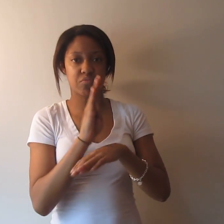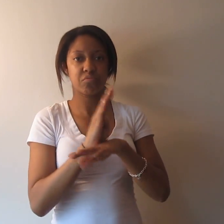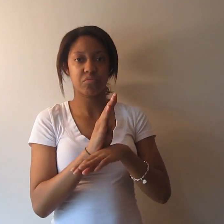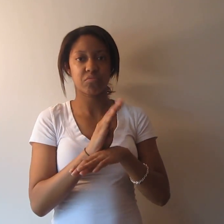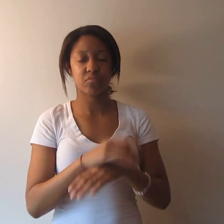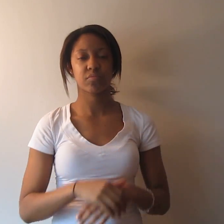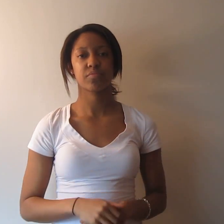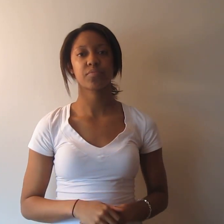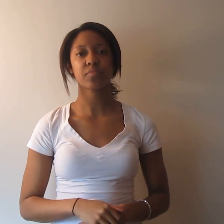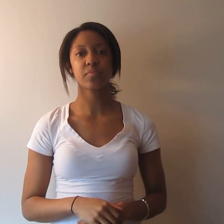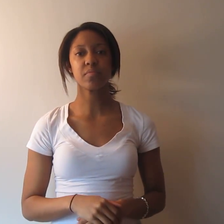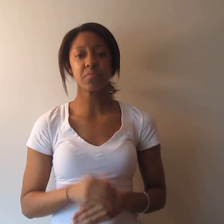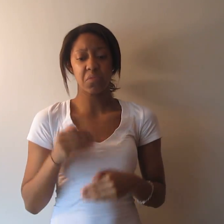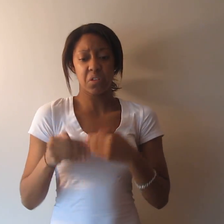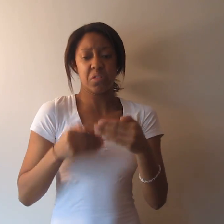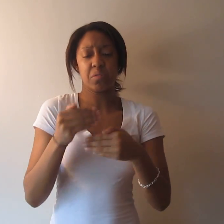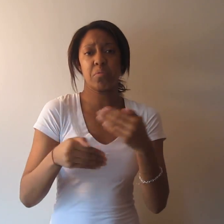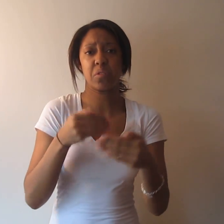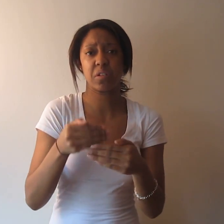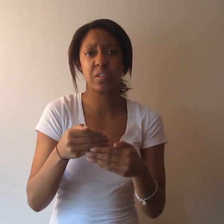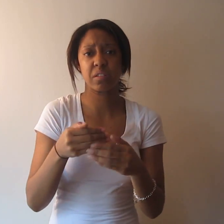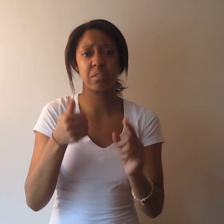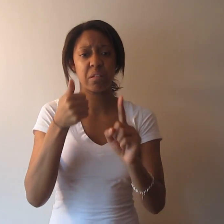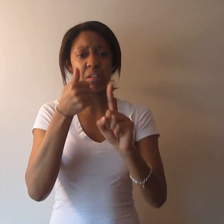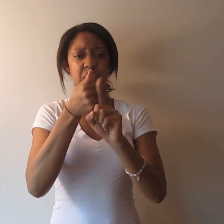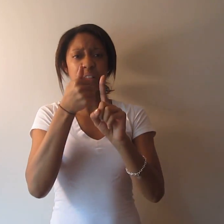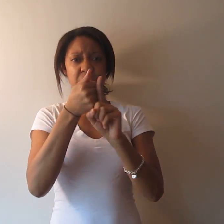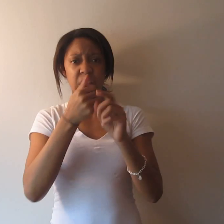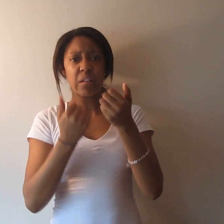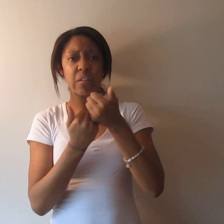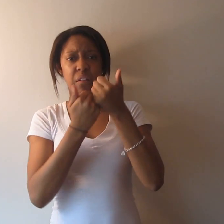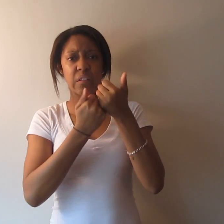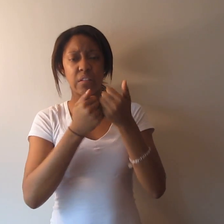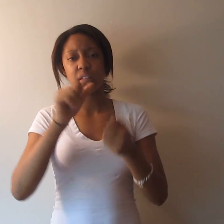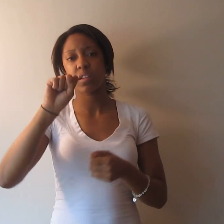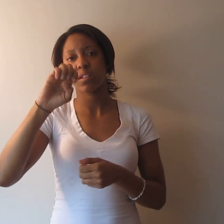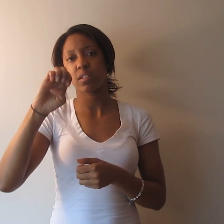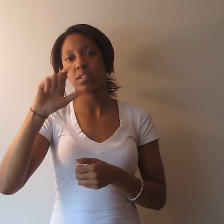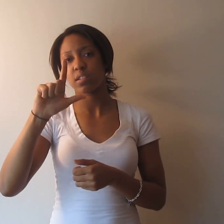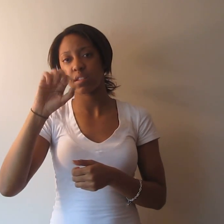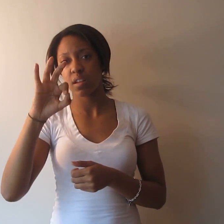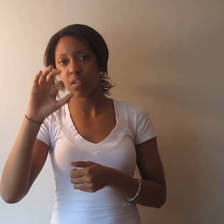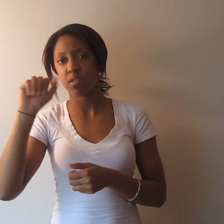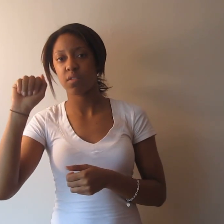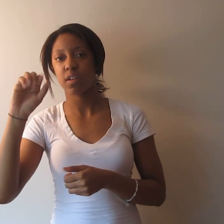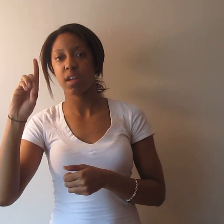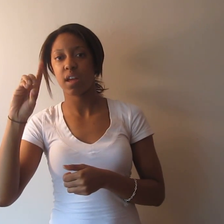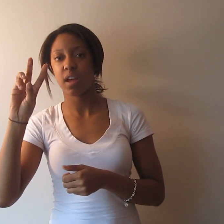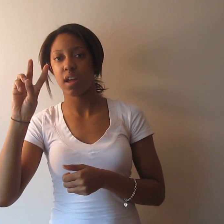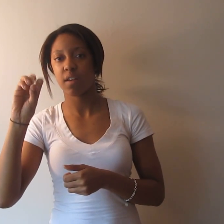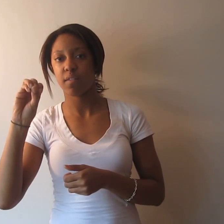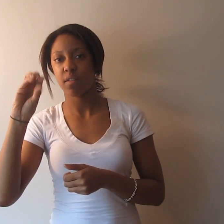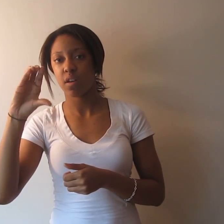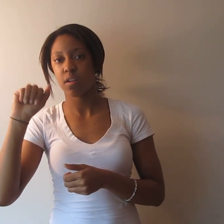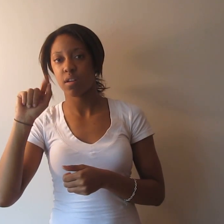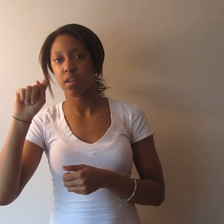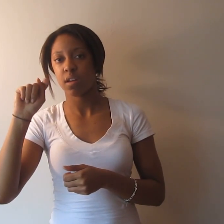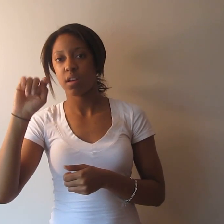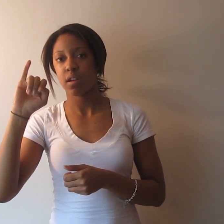This process is called self-advocating, which means that you are your